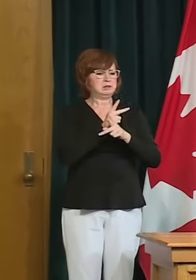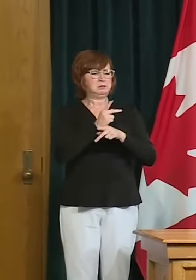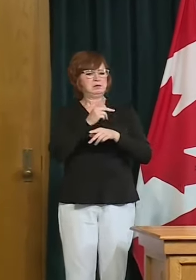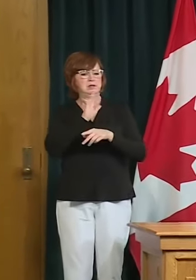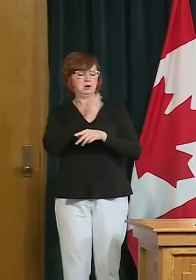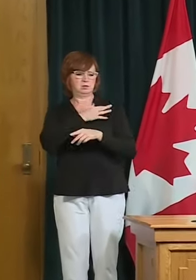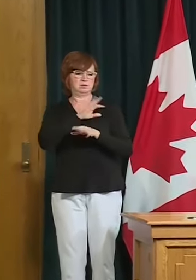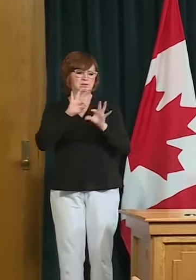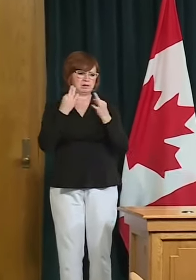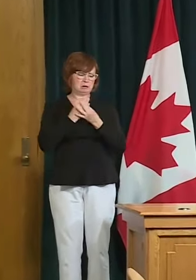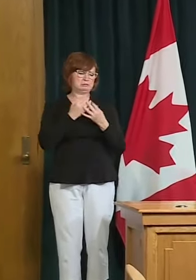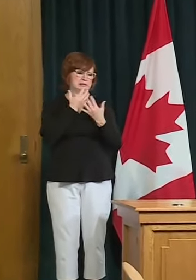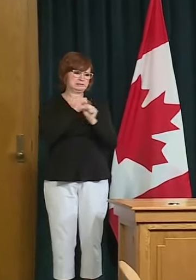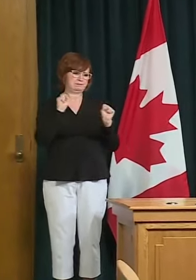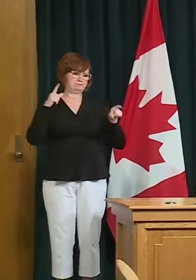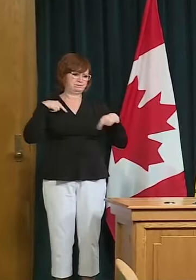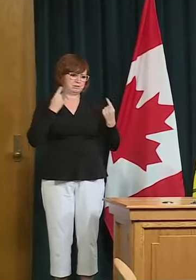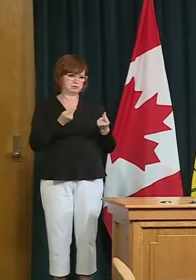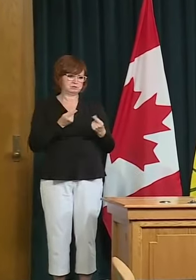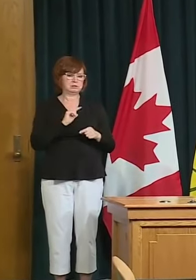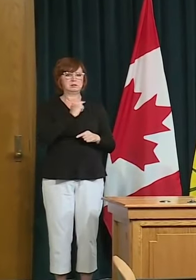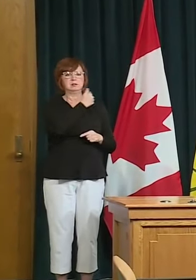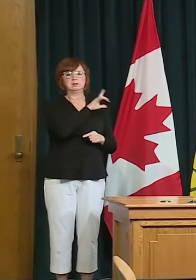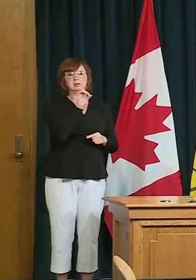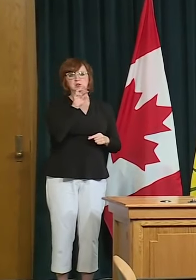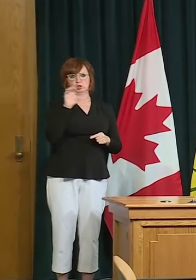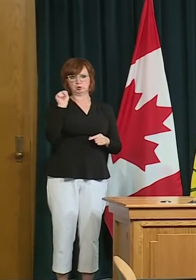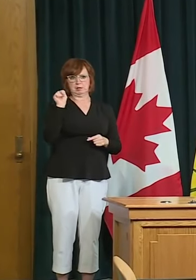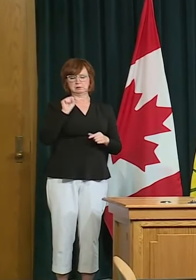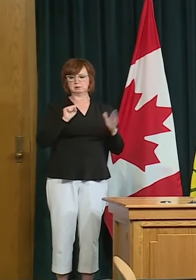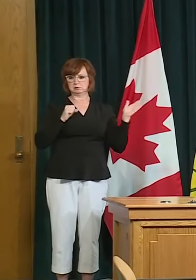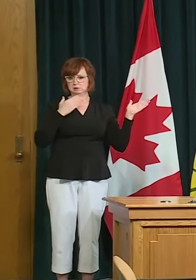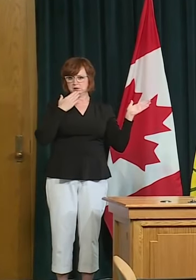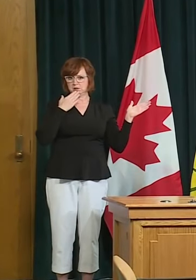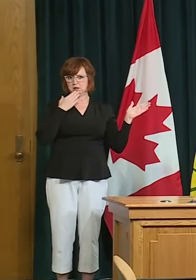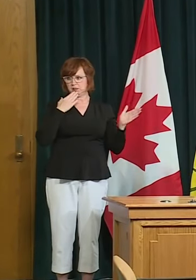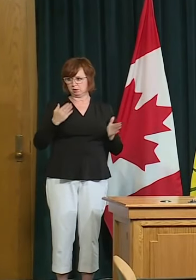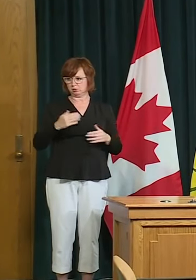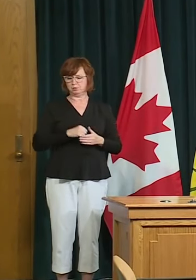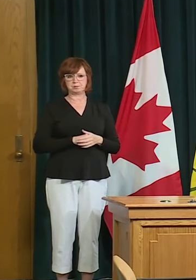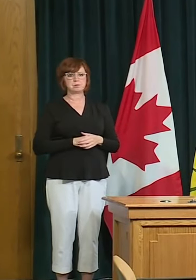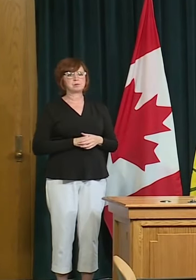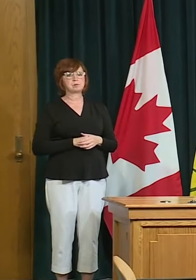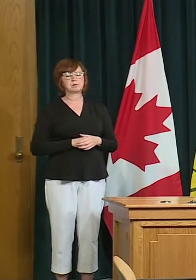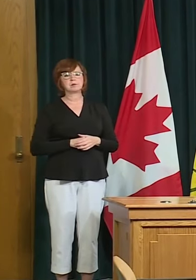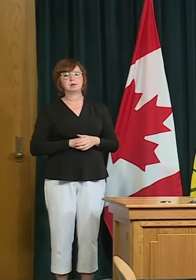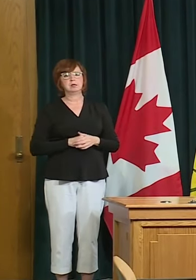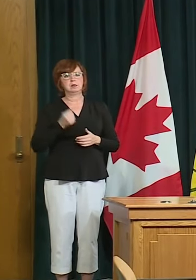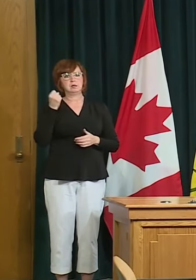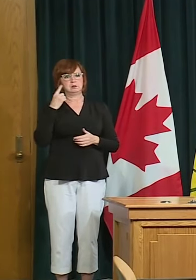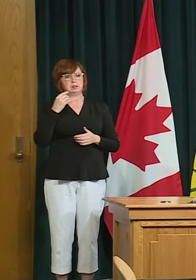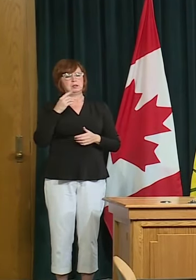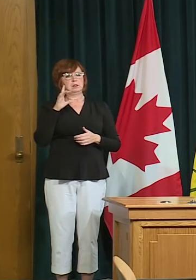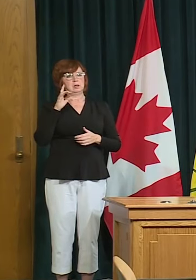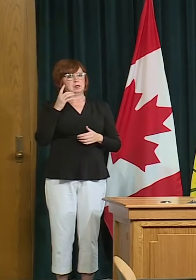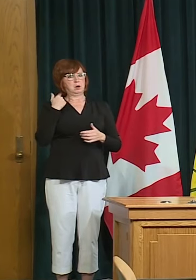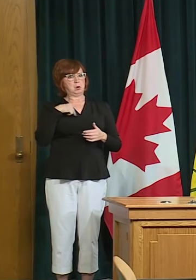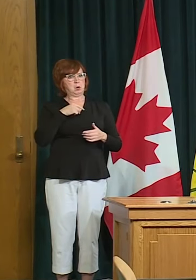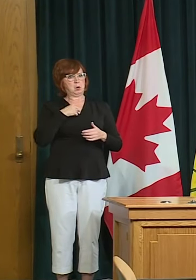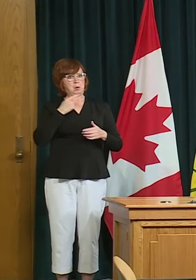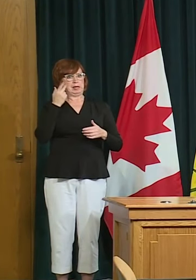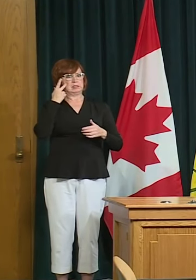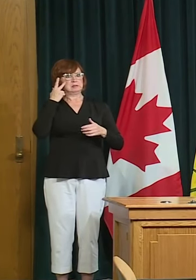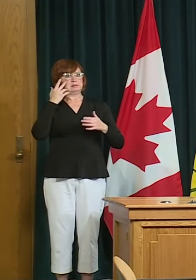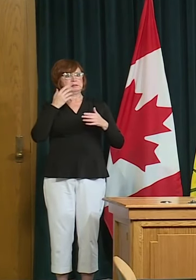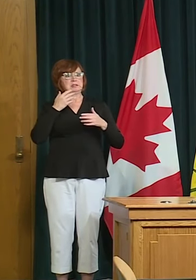Thank you Premier. So as the Premier said you know we look well poised to re-enter